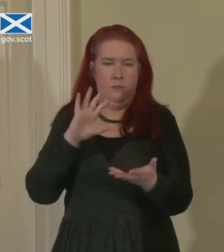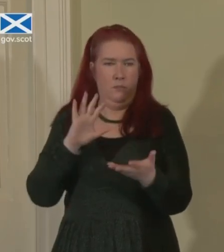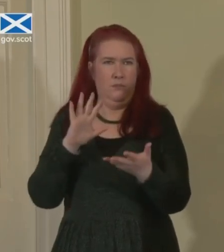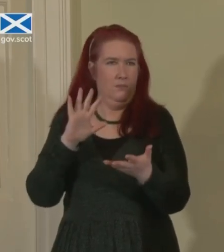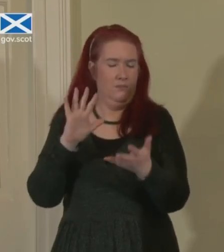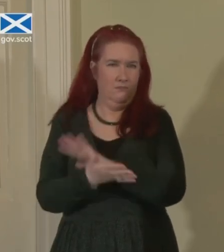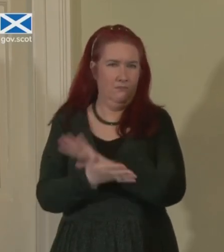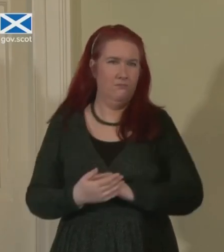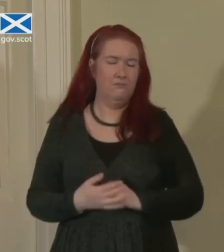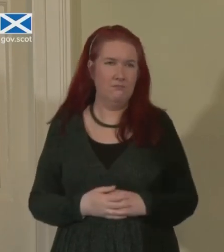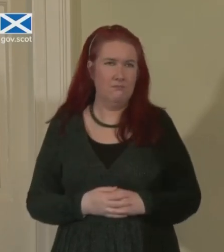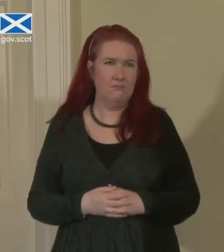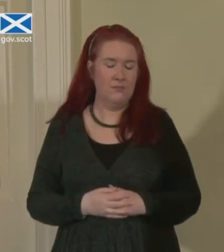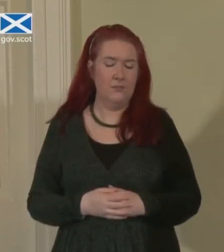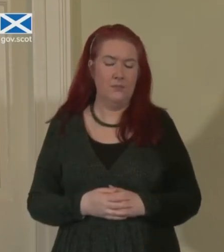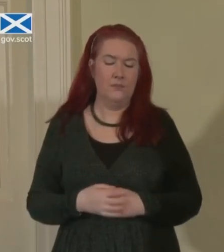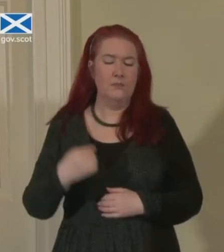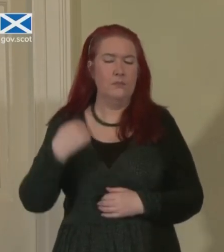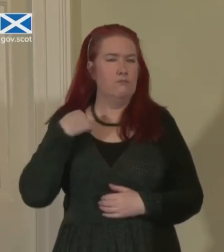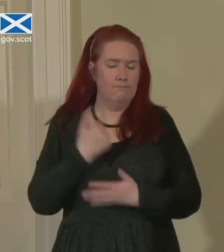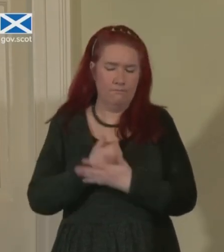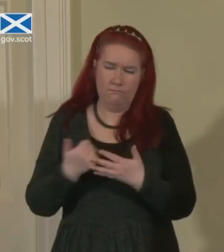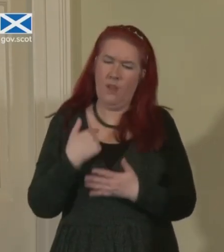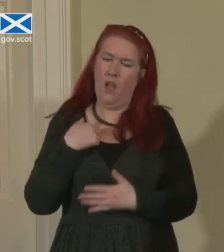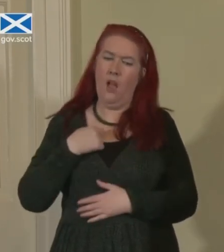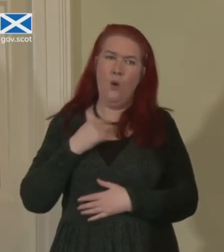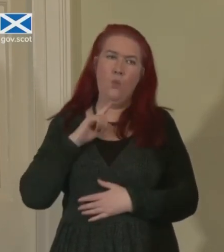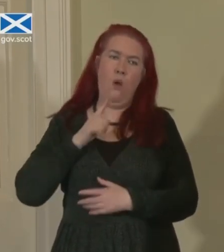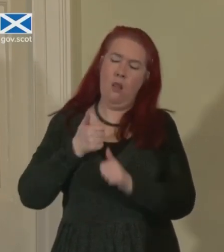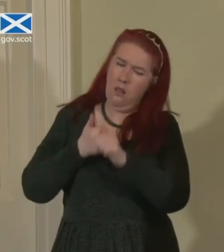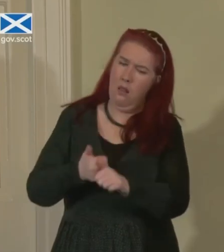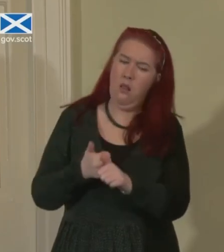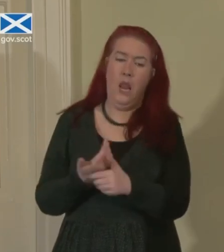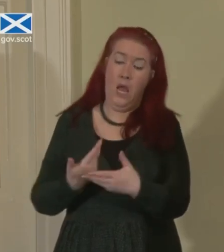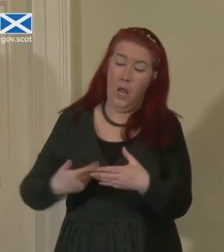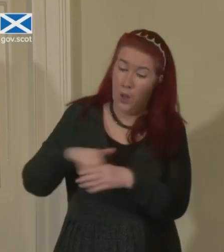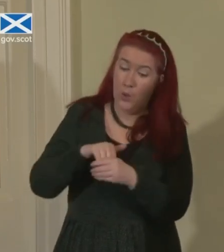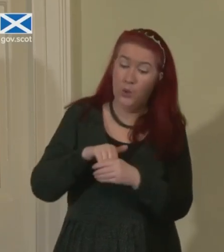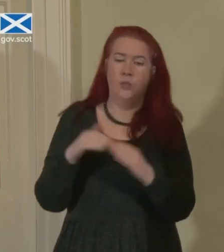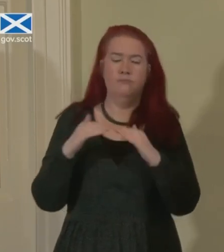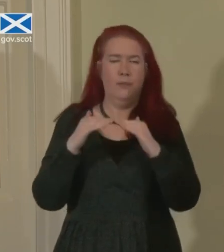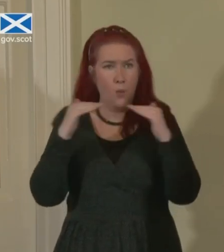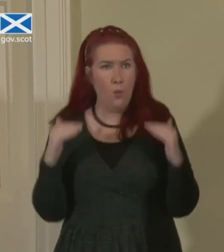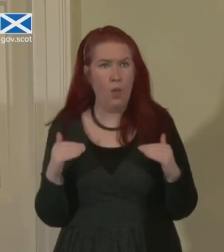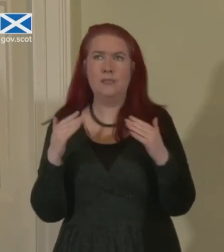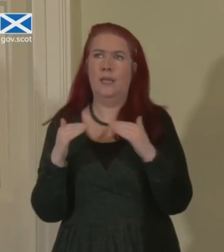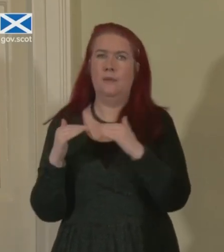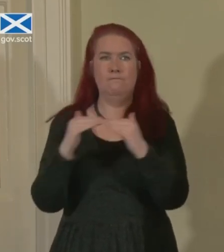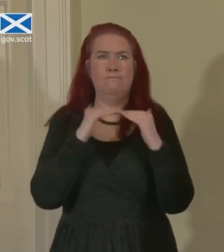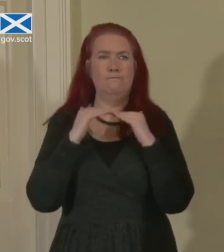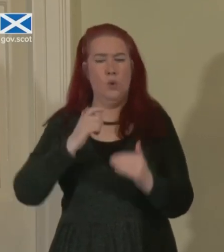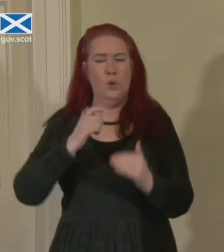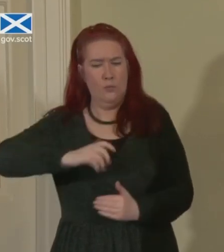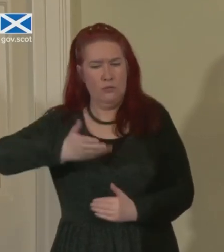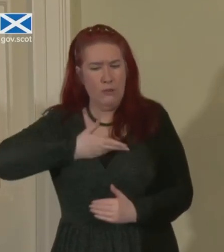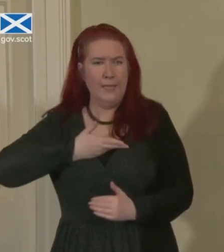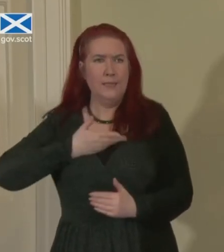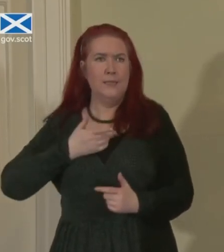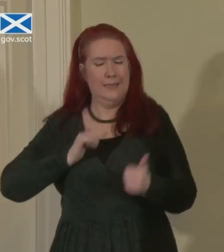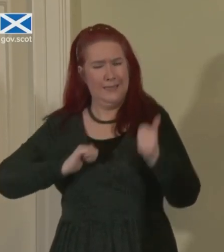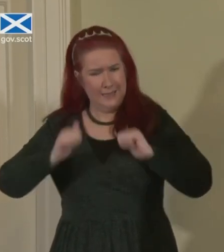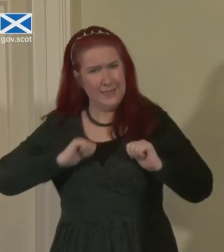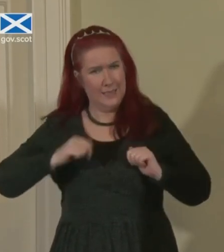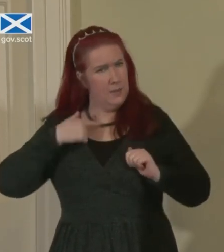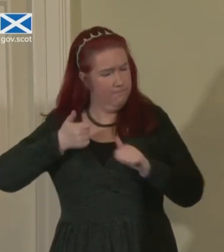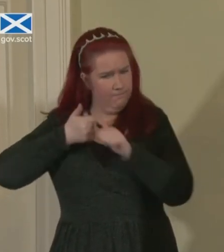I will always be a voice for inclusion, for quality, equality, for human rights and dignity. And